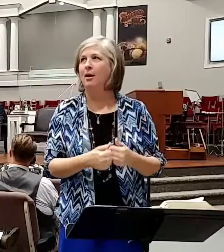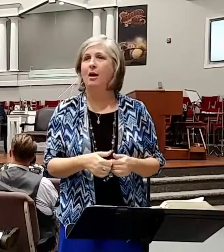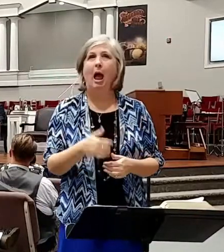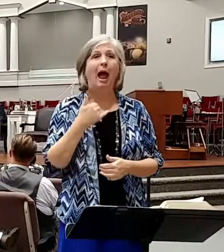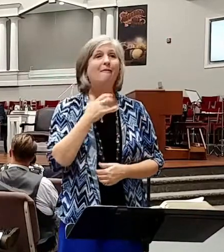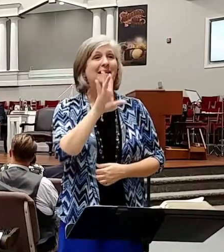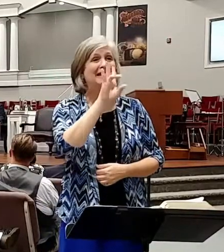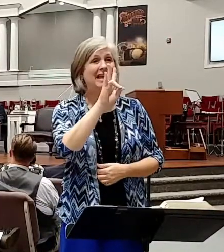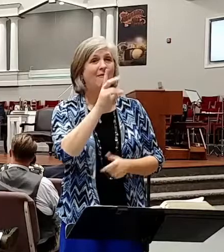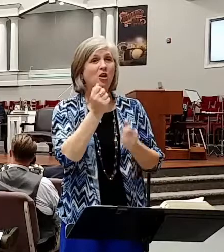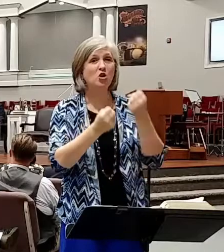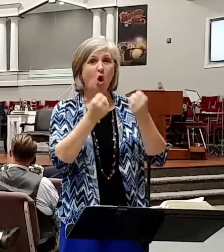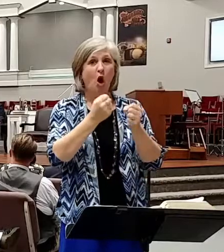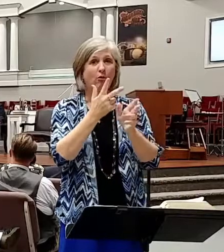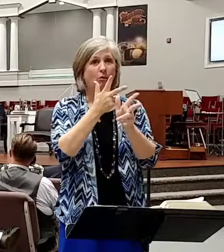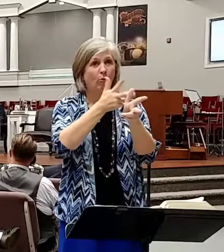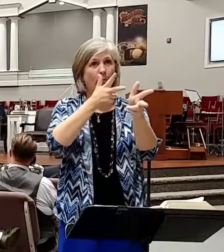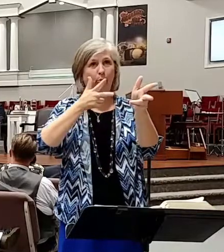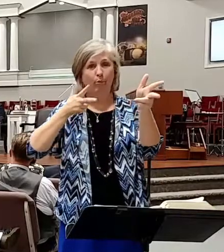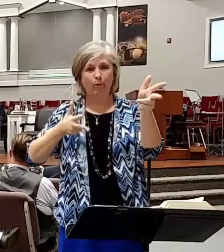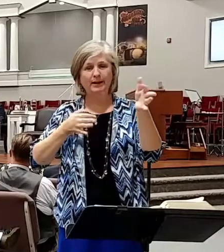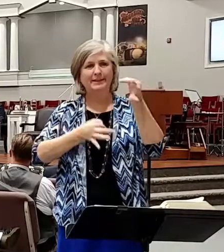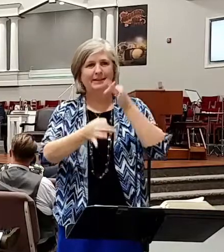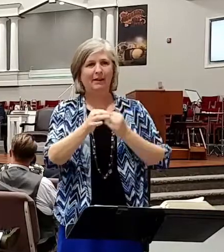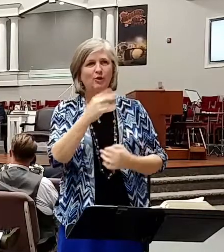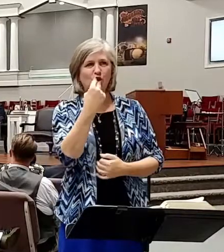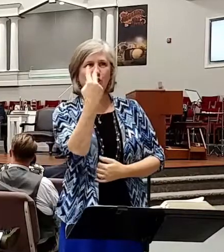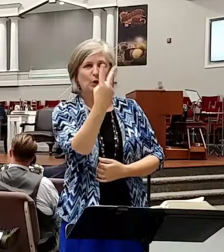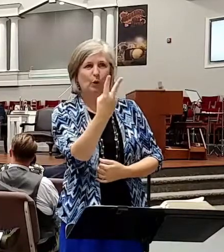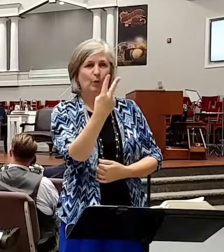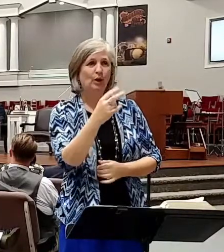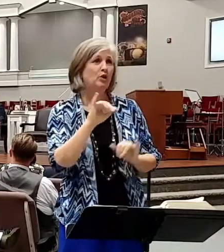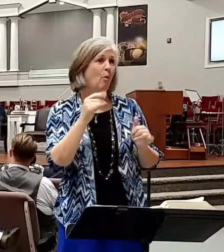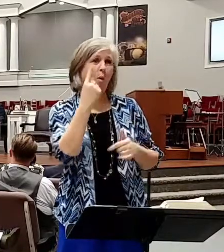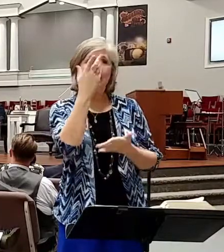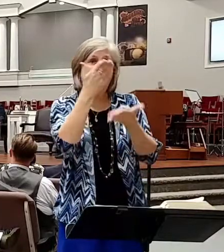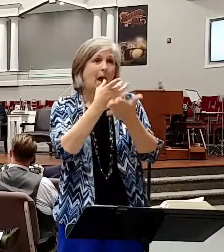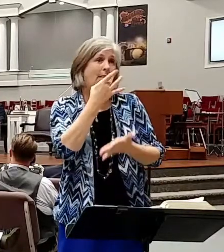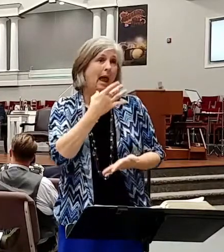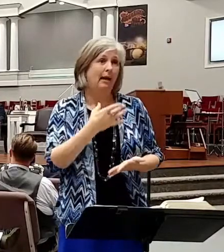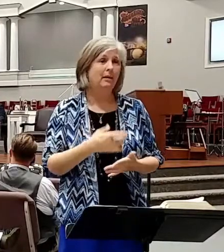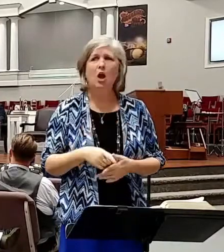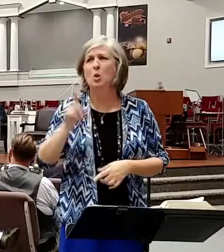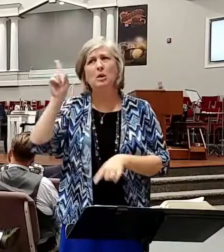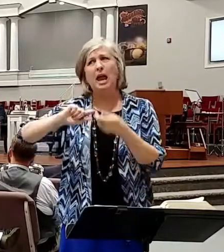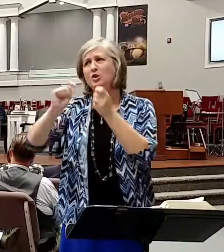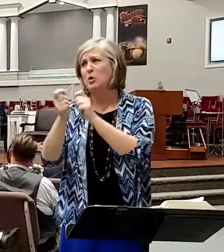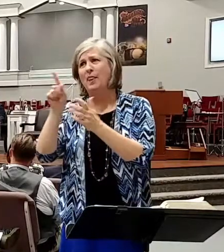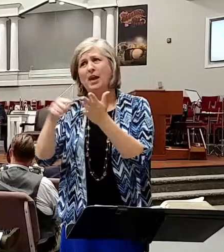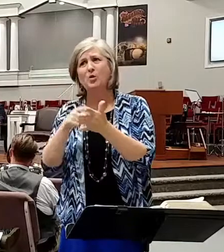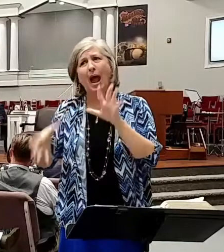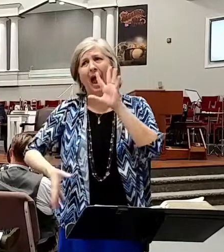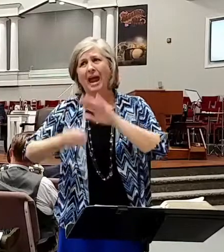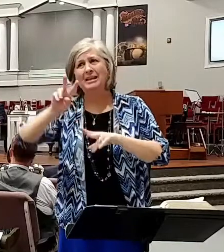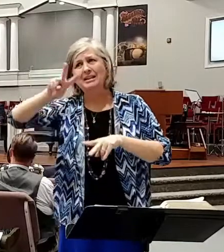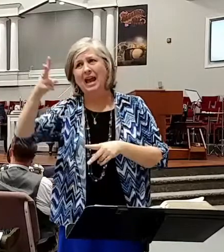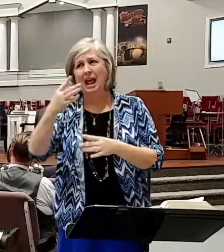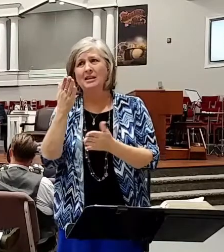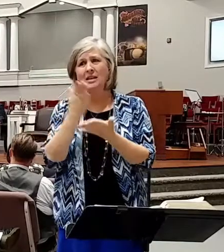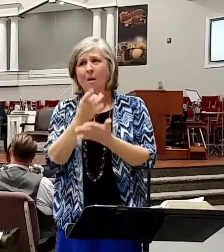light instead of two now. We only have one traffic. I said, you can't change this. Y'all ever put another traffic light in town? I have to change my sermons